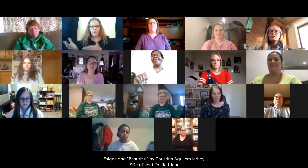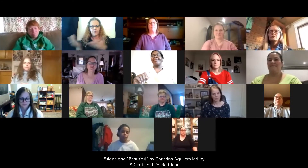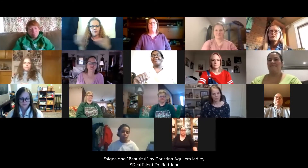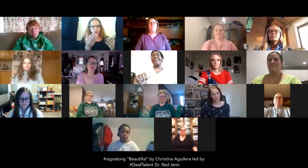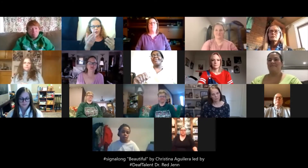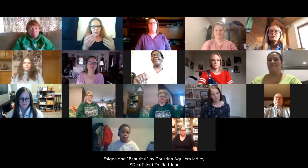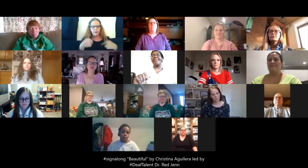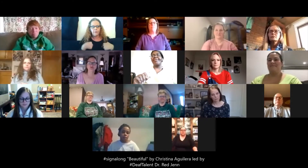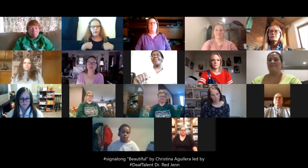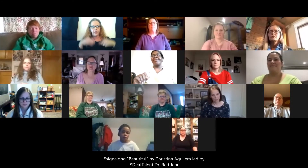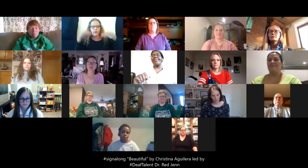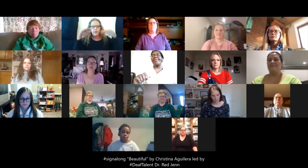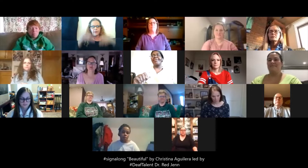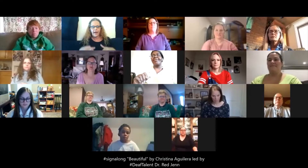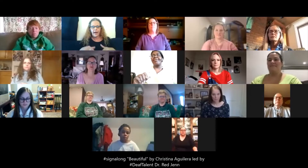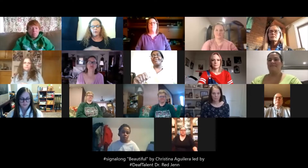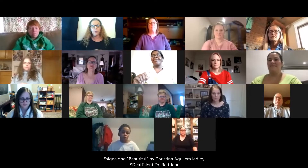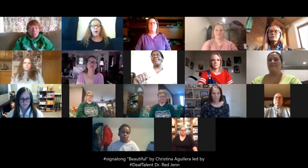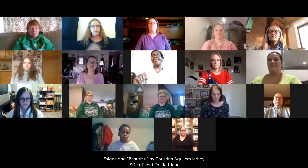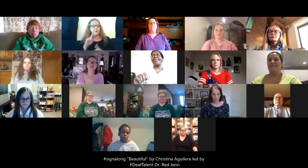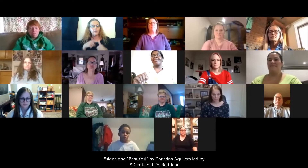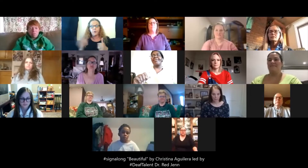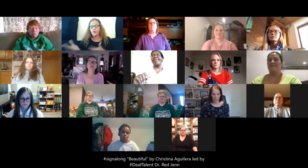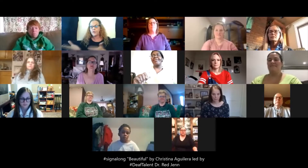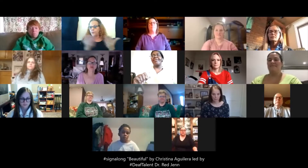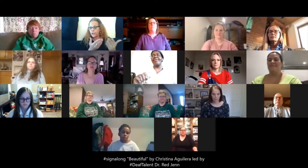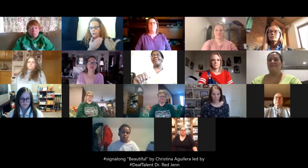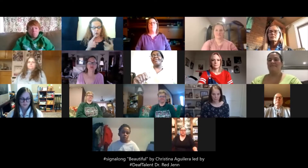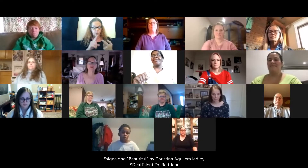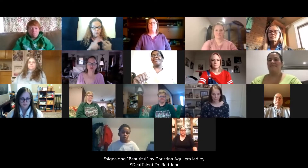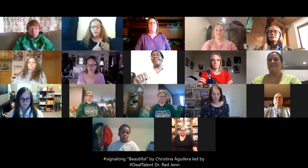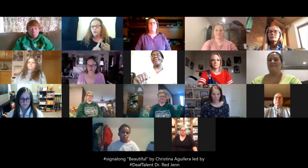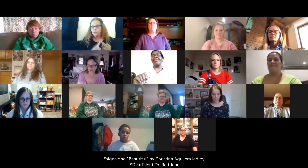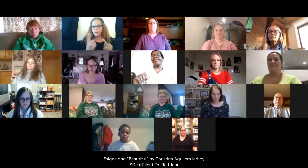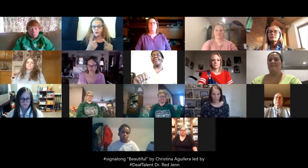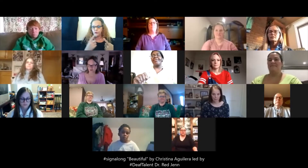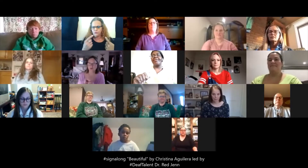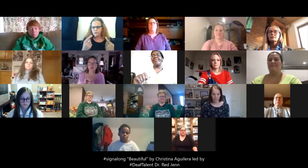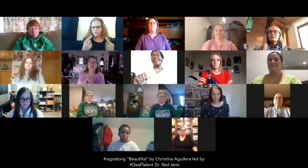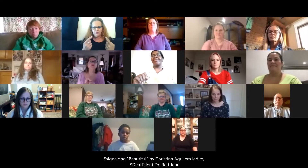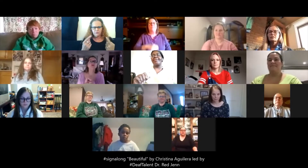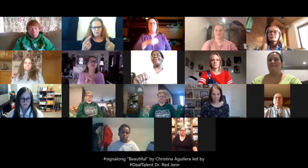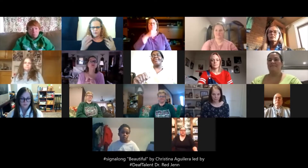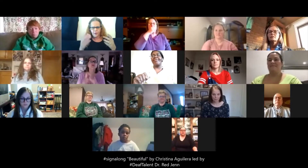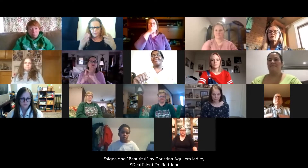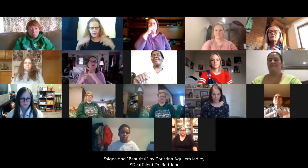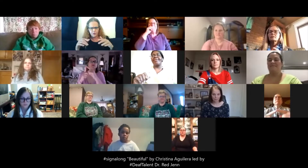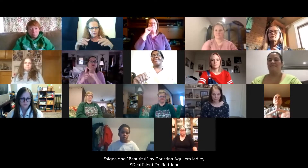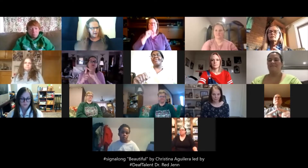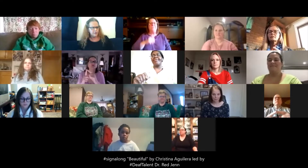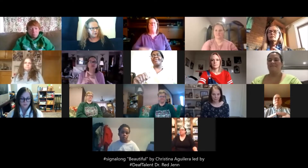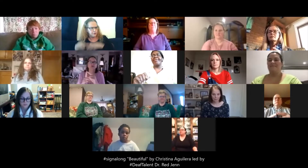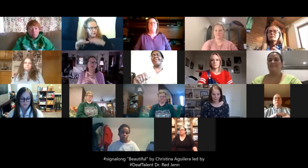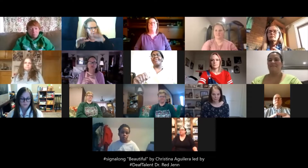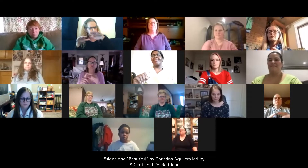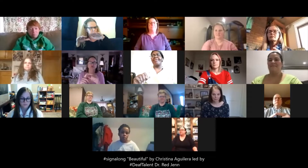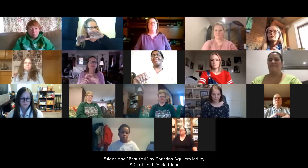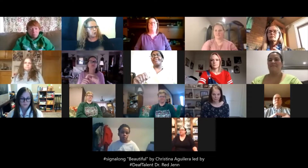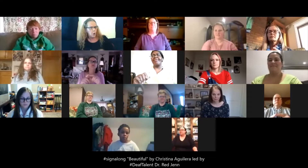bring me down. Wow. First, where are they bringing you to? They bring you down to the floor?